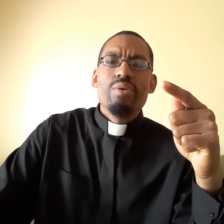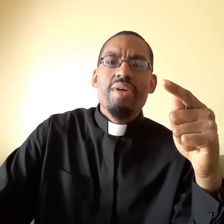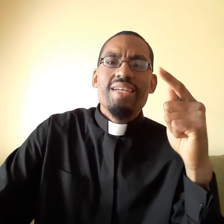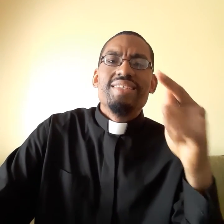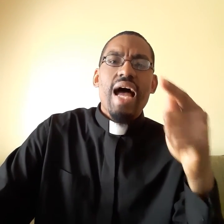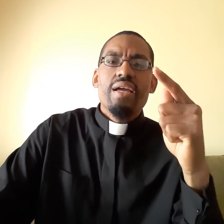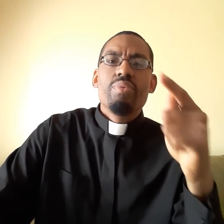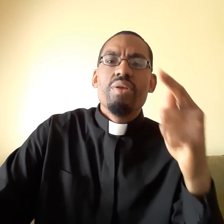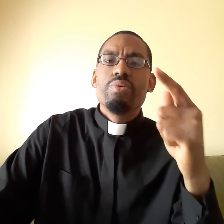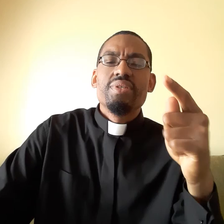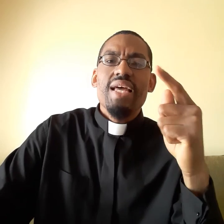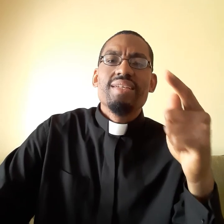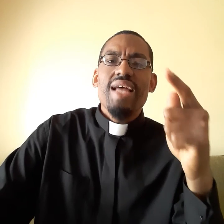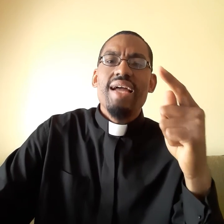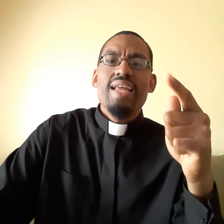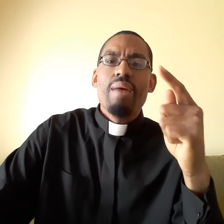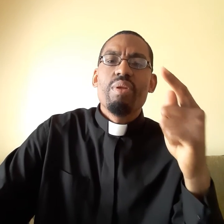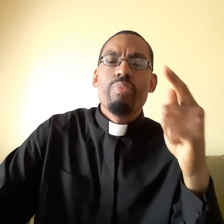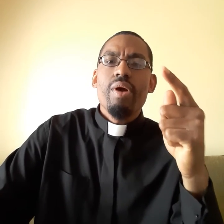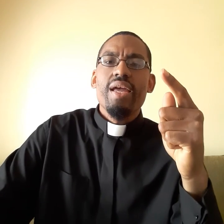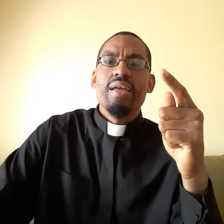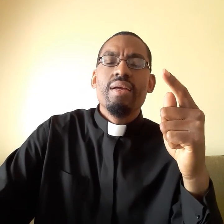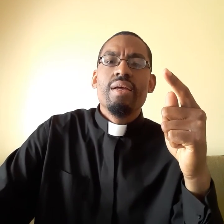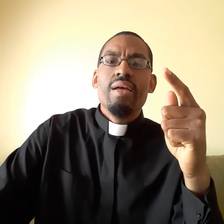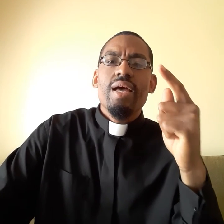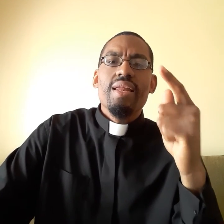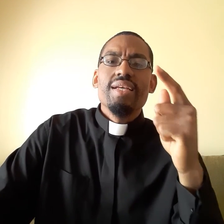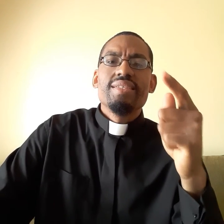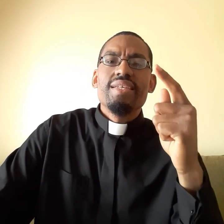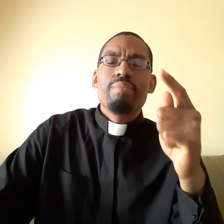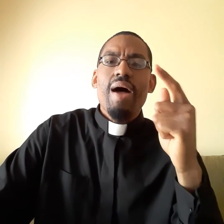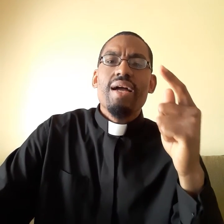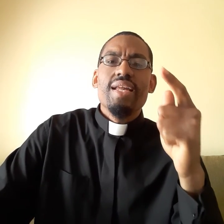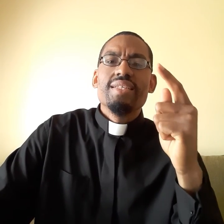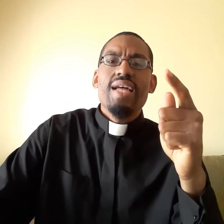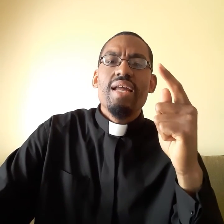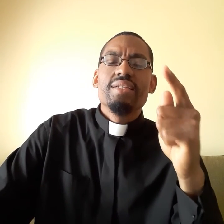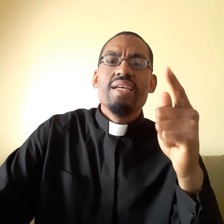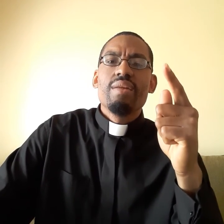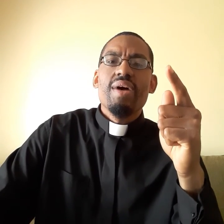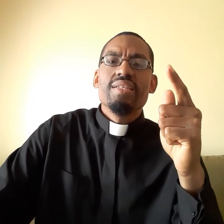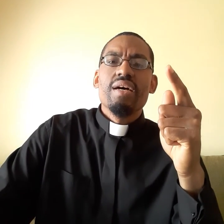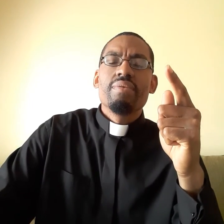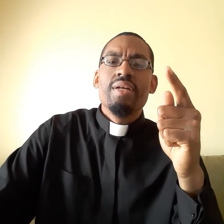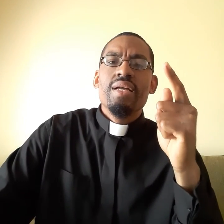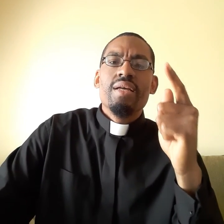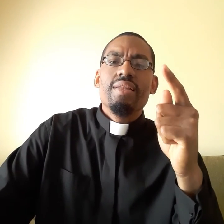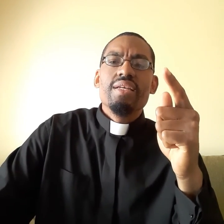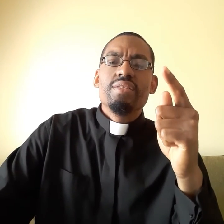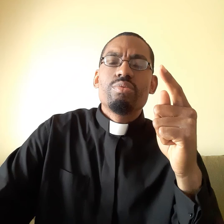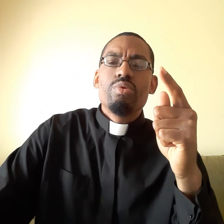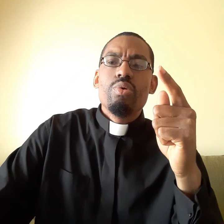exactly when you set aside time to pray. And I sat back and I started saying to myself, this is too